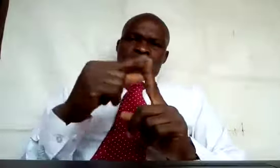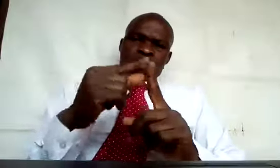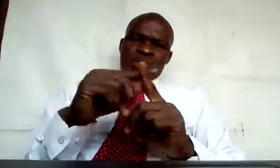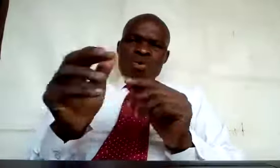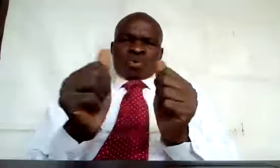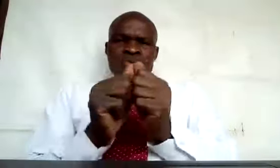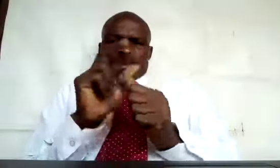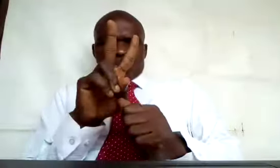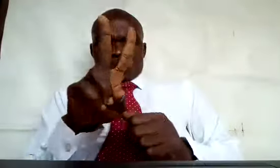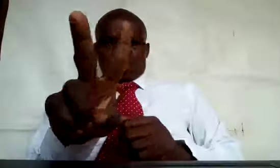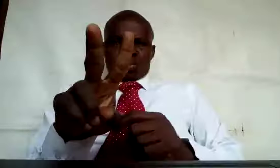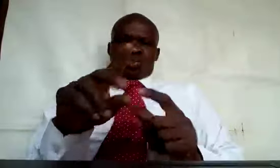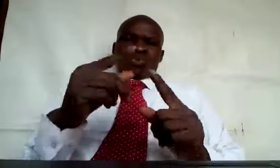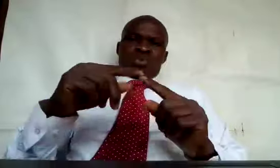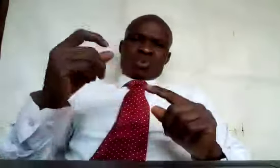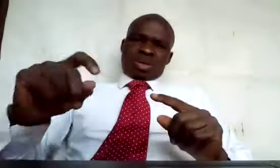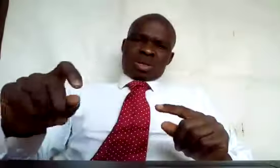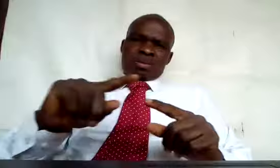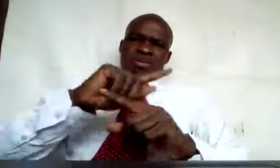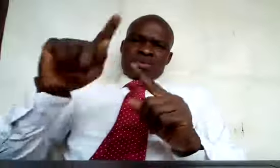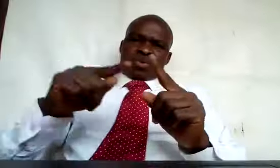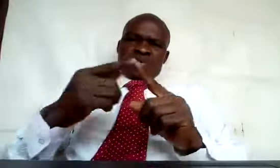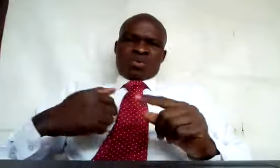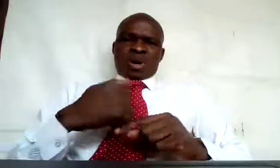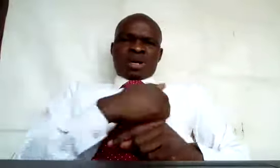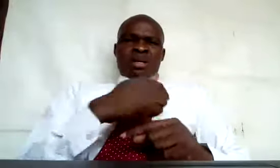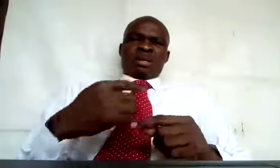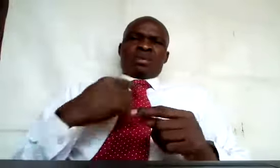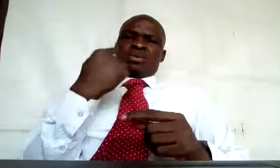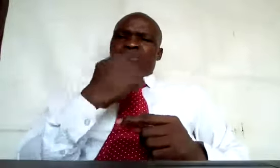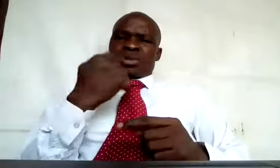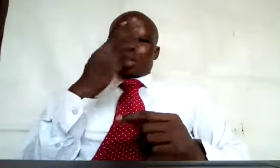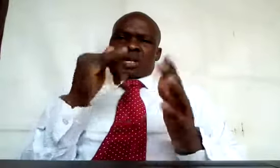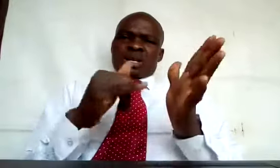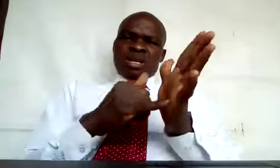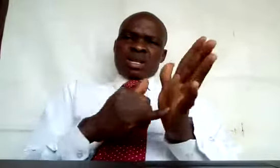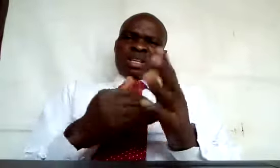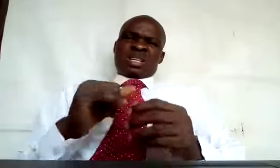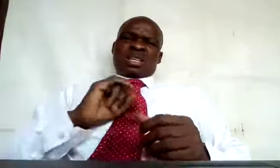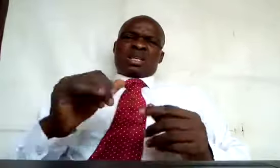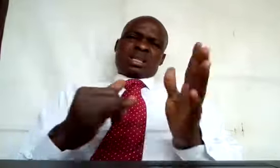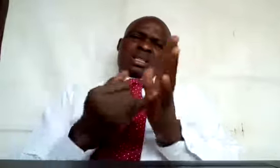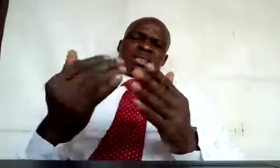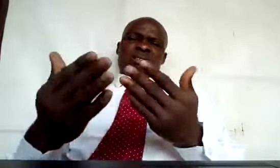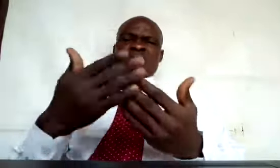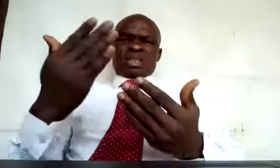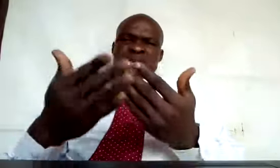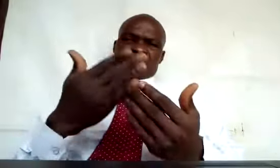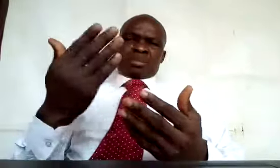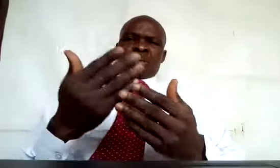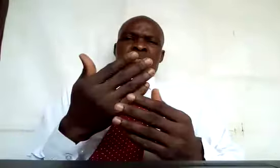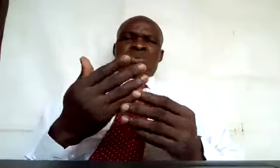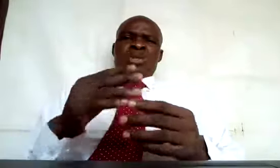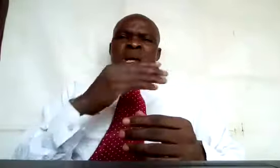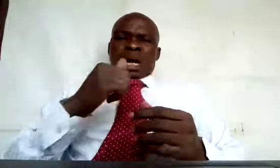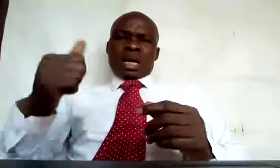syllables when pronounced. It is simply put as words when spoken.